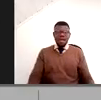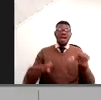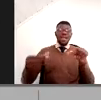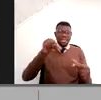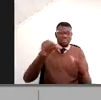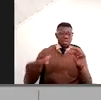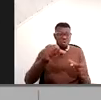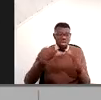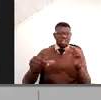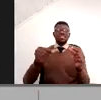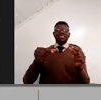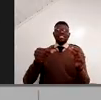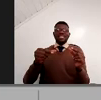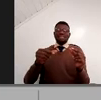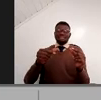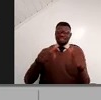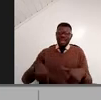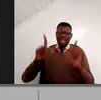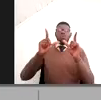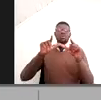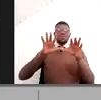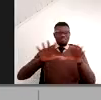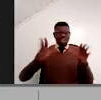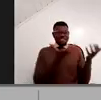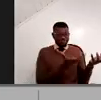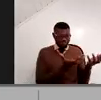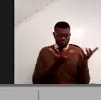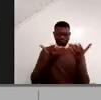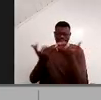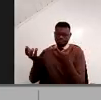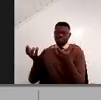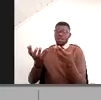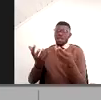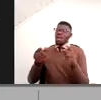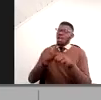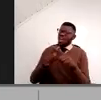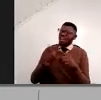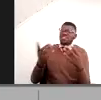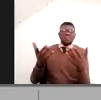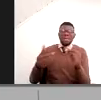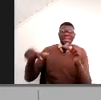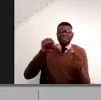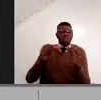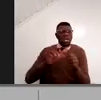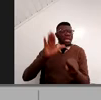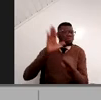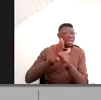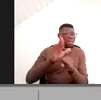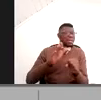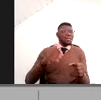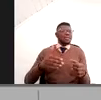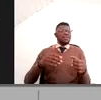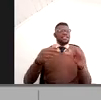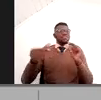just that which are allowed in the market, the, the amount of many chemicals, the category of chemicals,